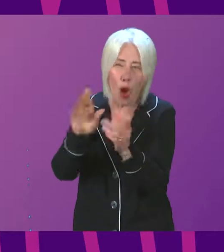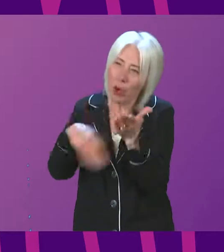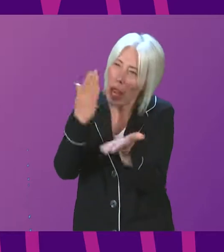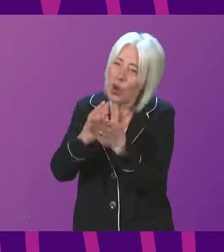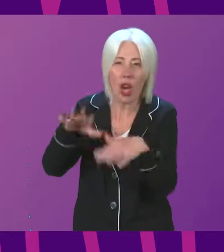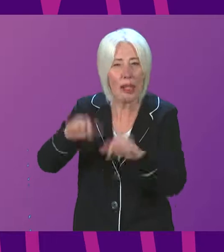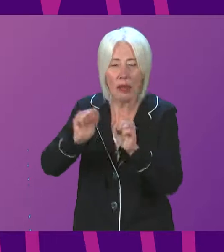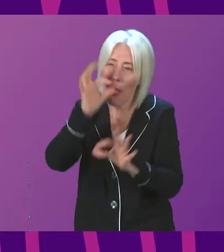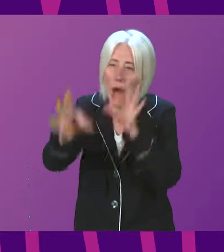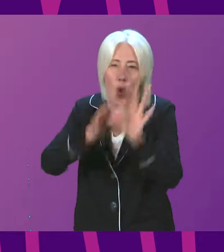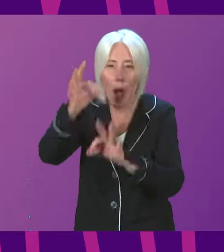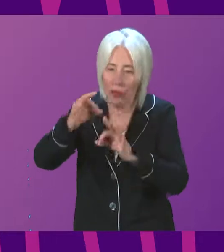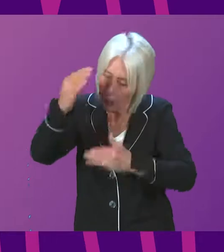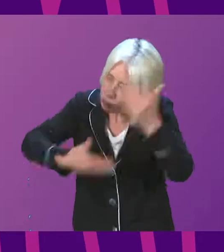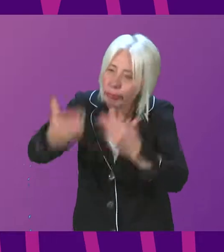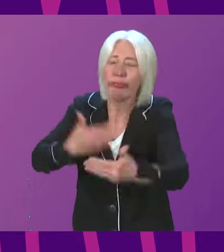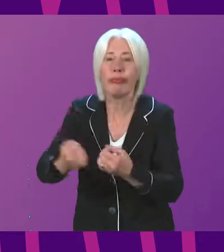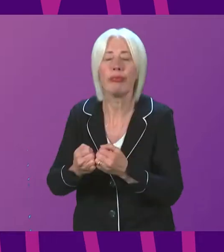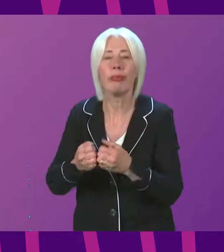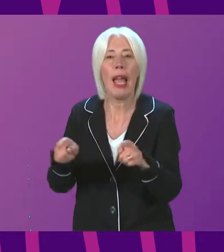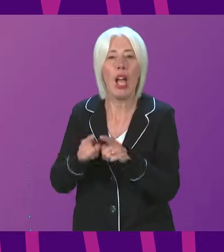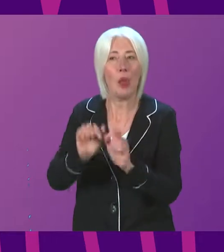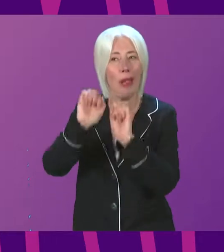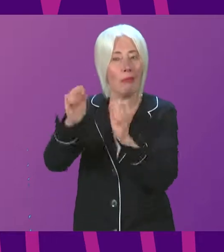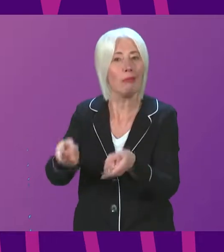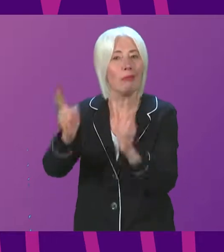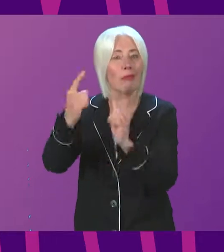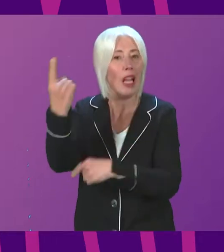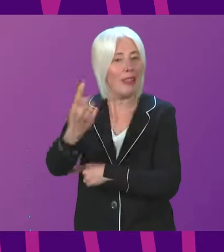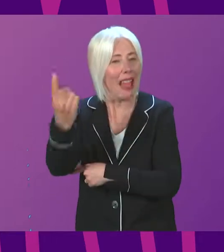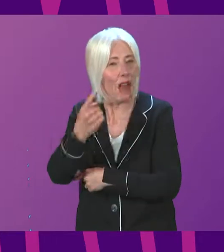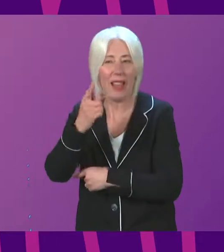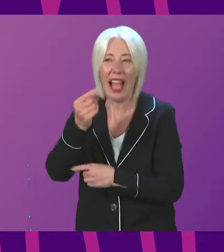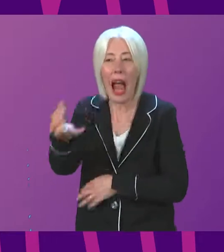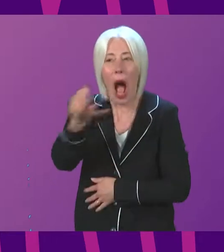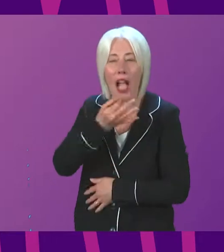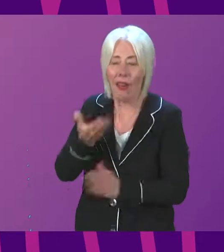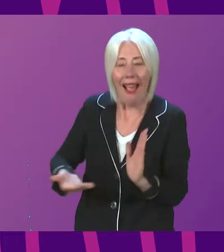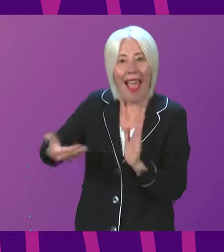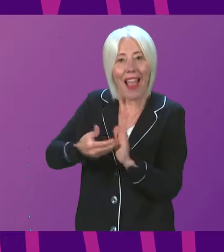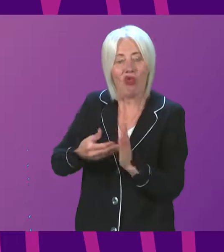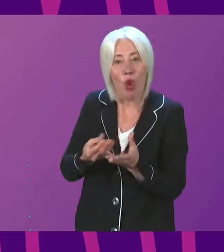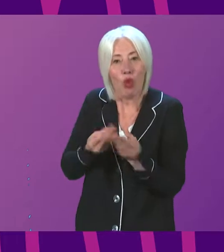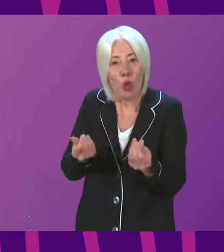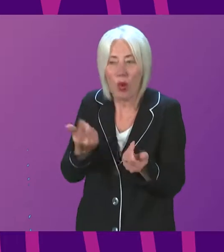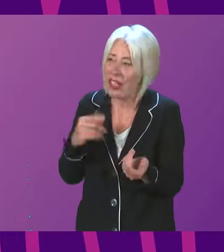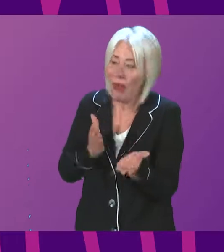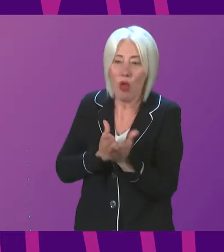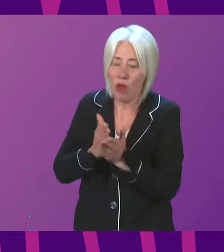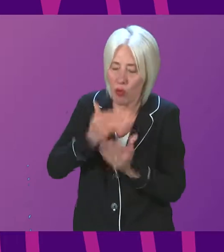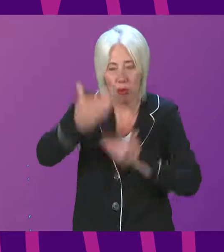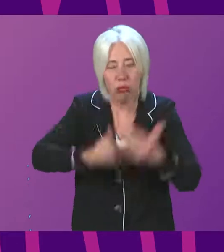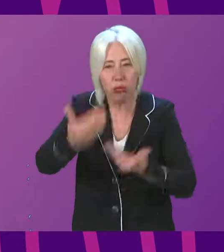And finally, is there a mechanism in place to allow Lady Poole to request additional resources if, in due course, she requires it?